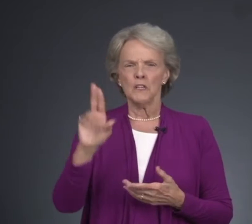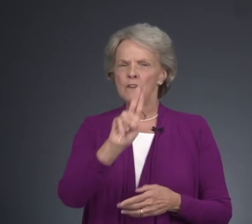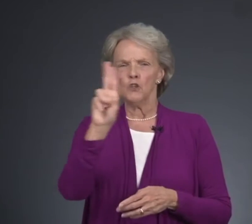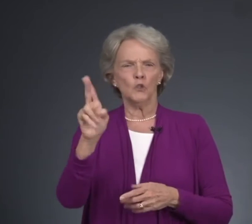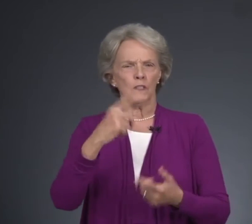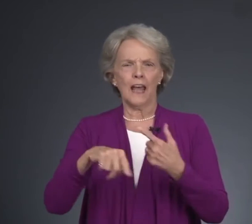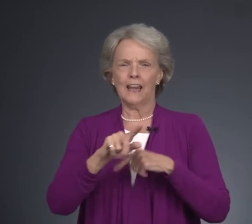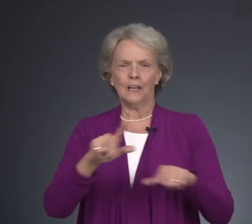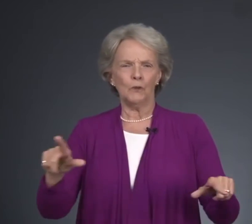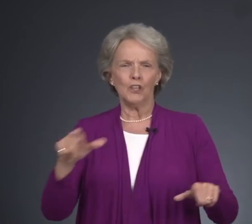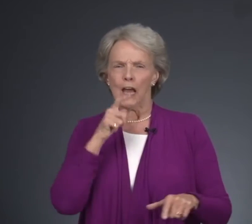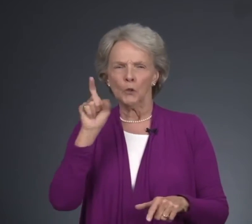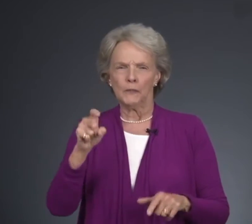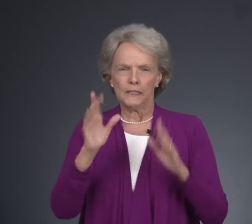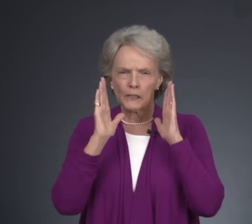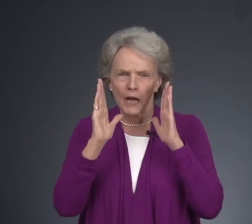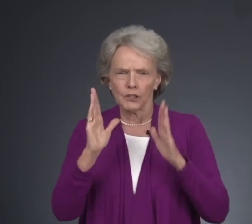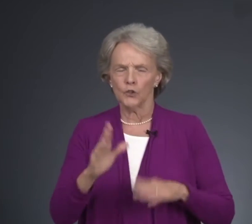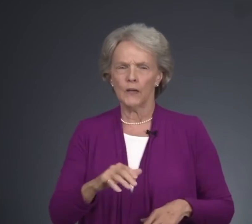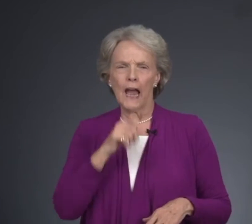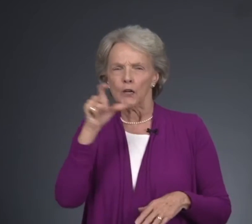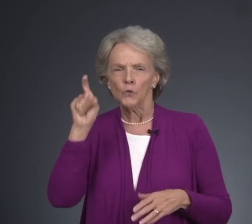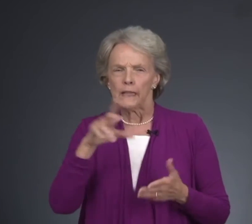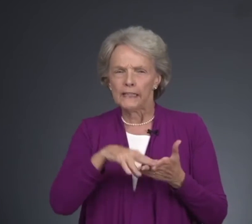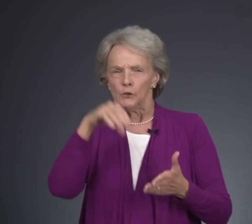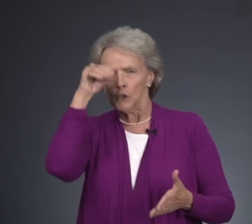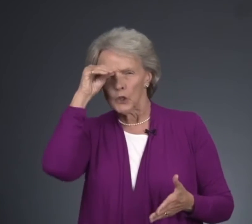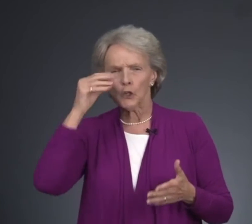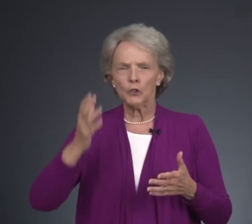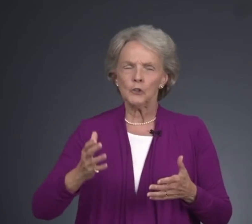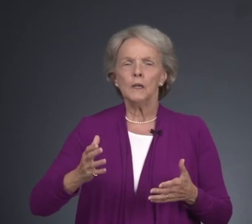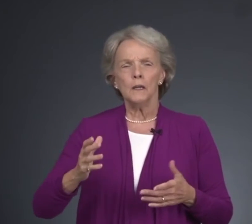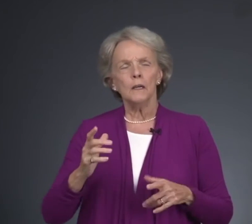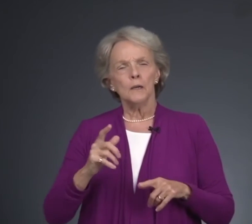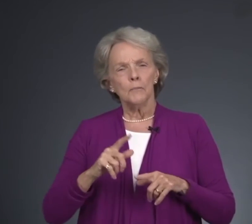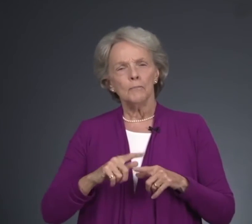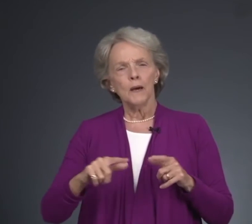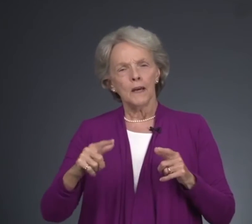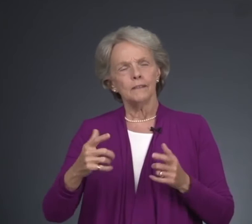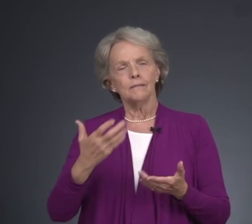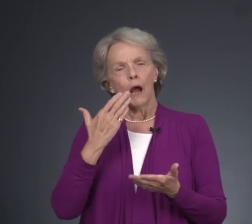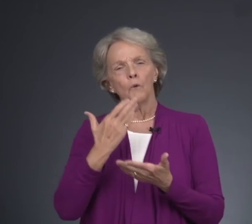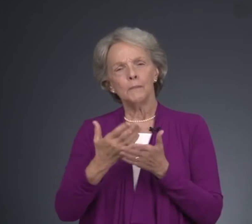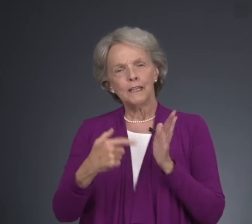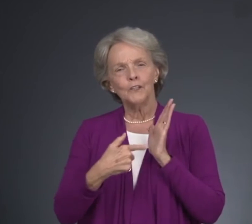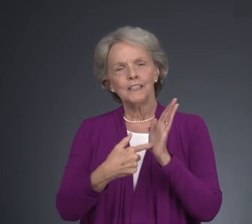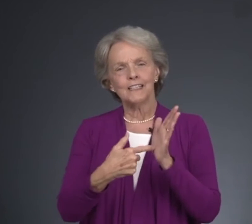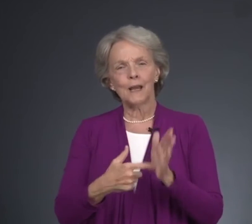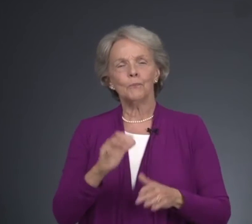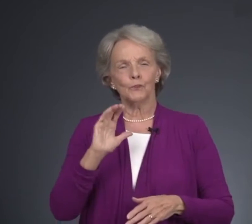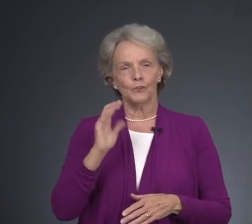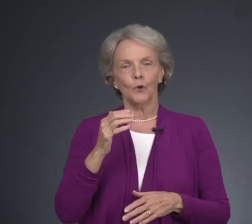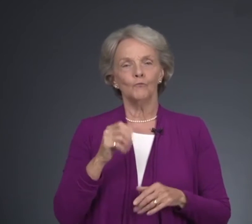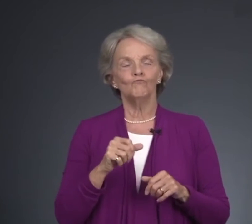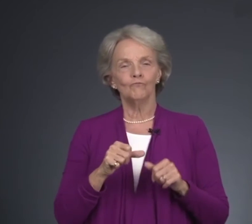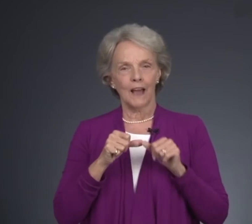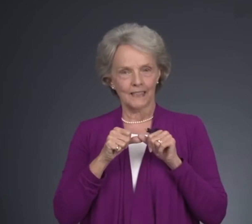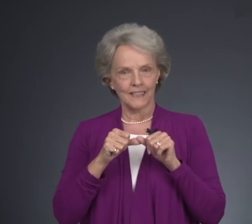I will never use sign language. I don't need to concentrate. I don't need to learn, but I want to be a good example, so I